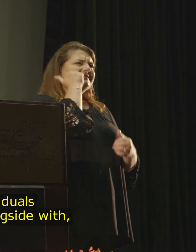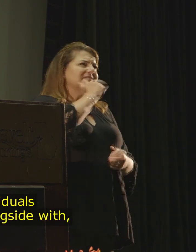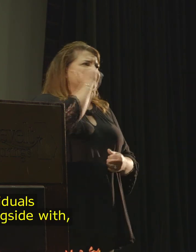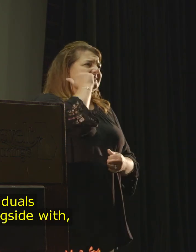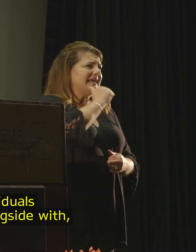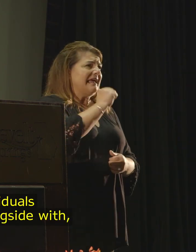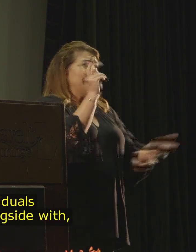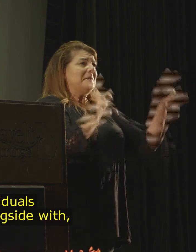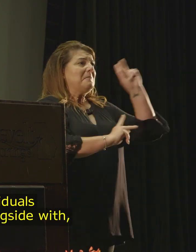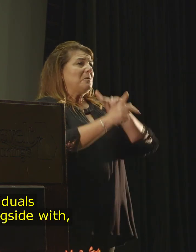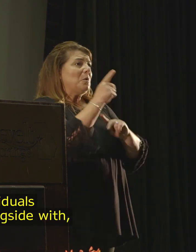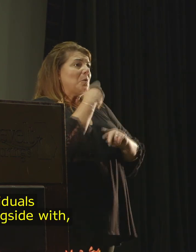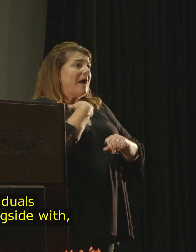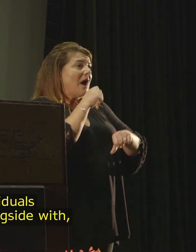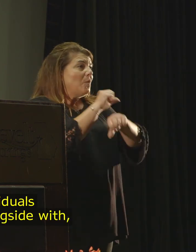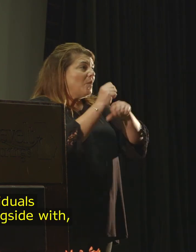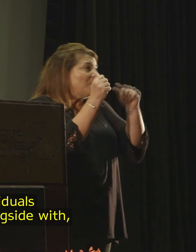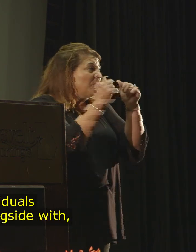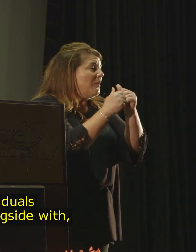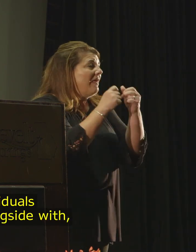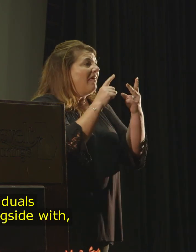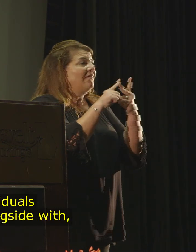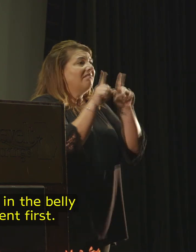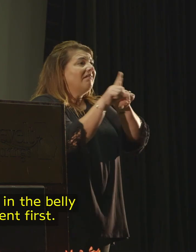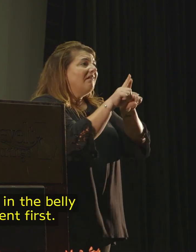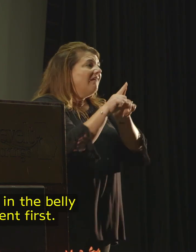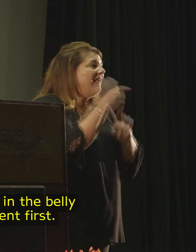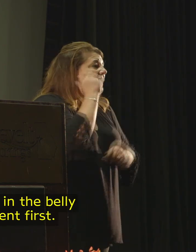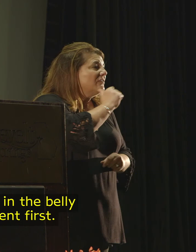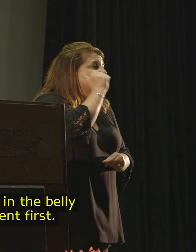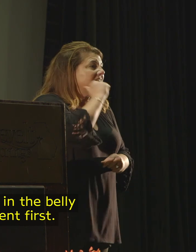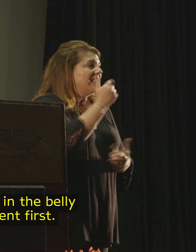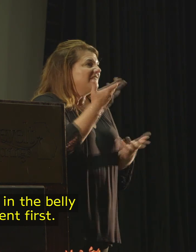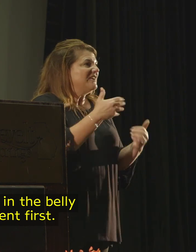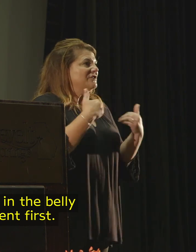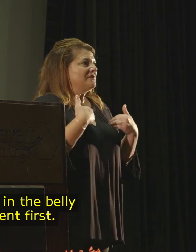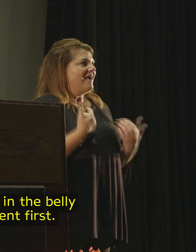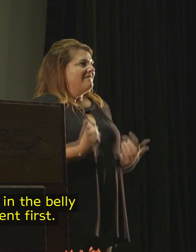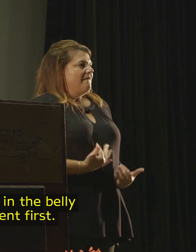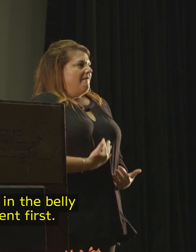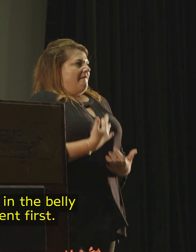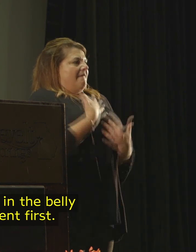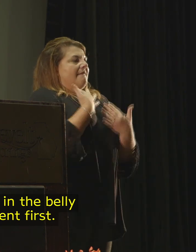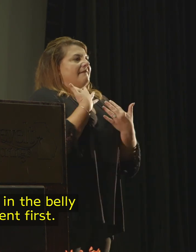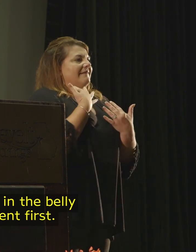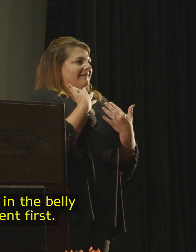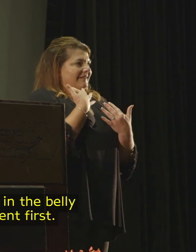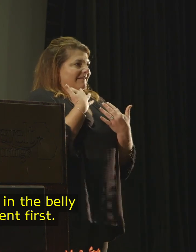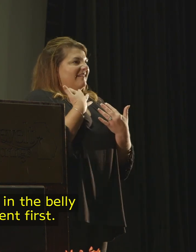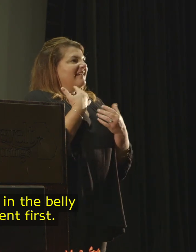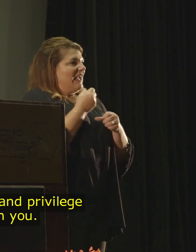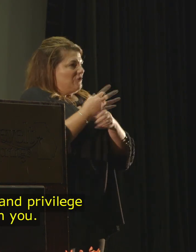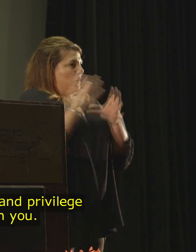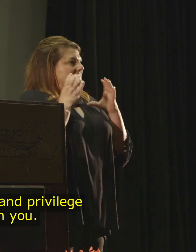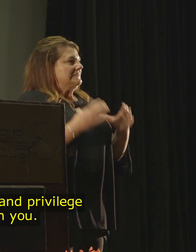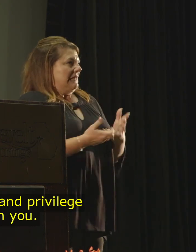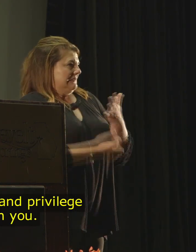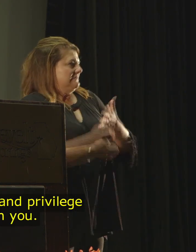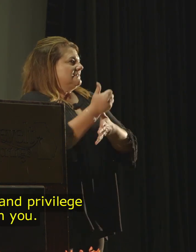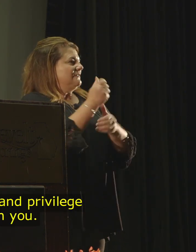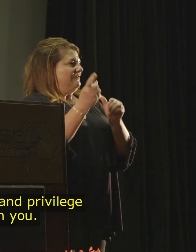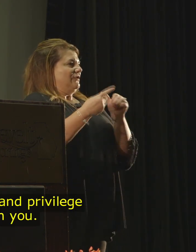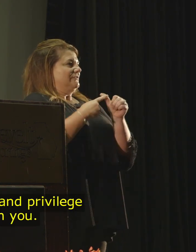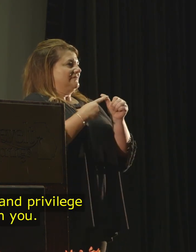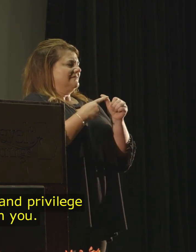individuals I work with, alongside with, have got that fire in the belly, and put the client first. And it is an